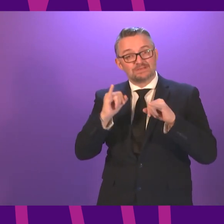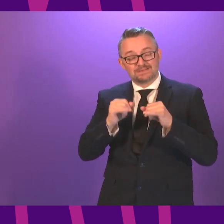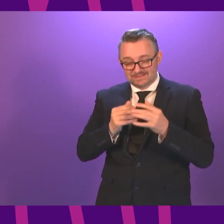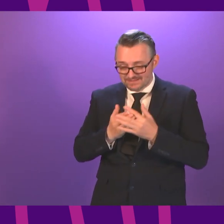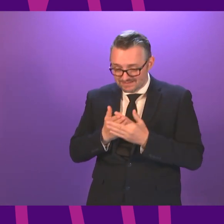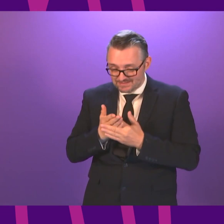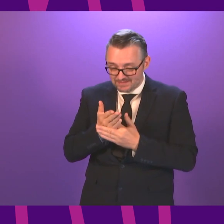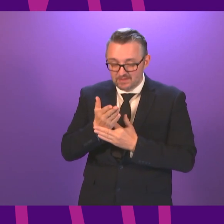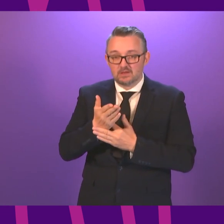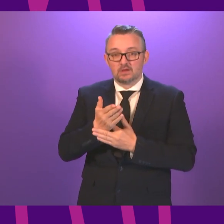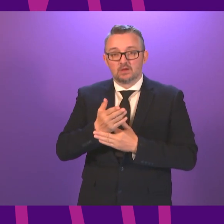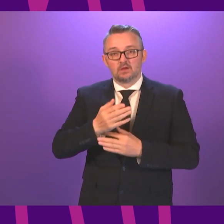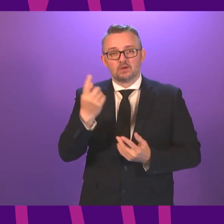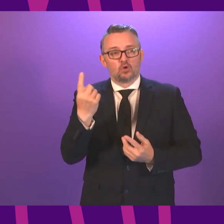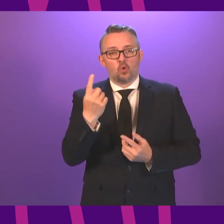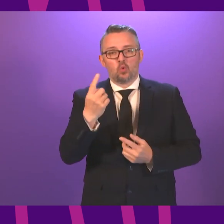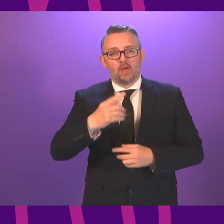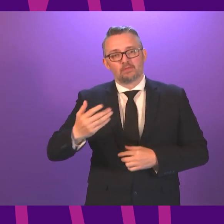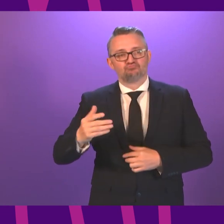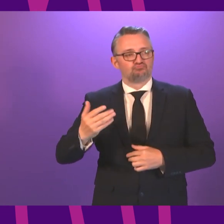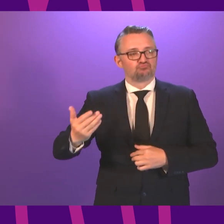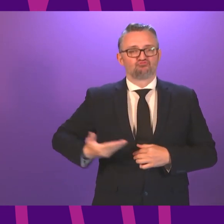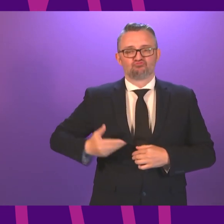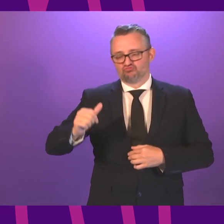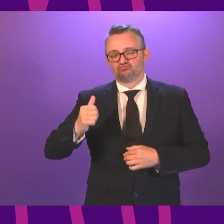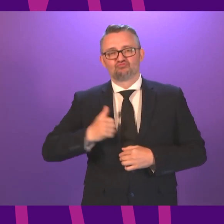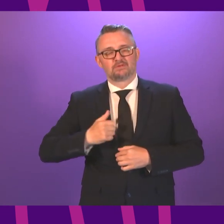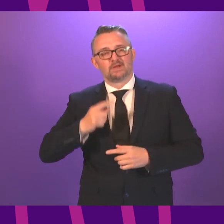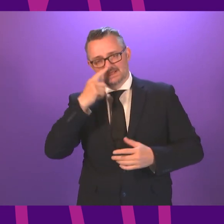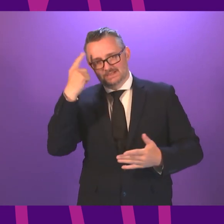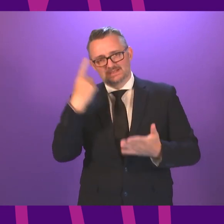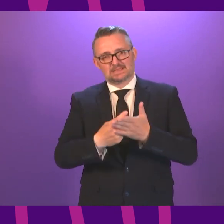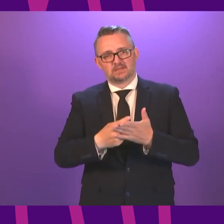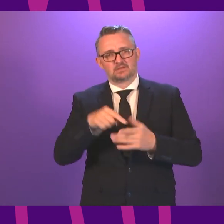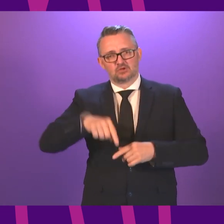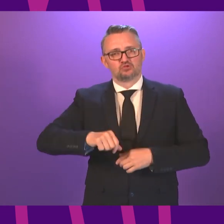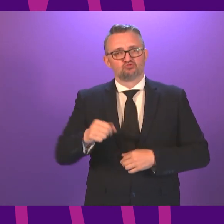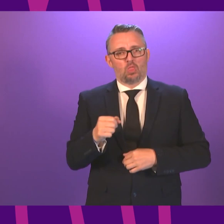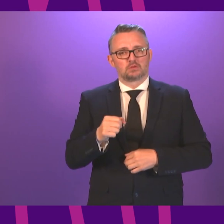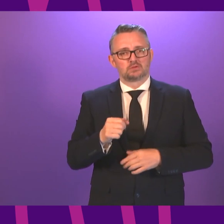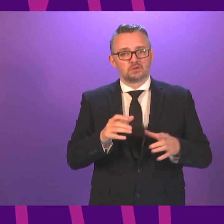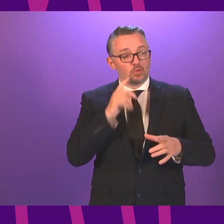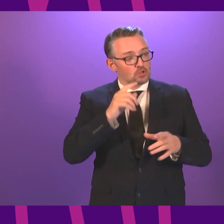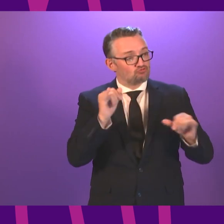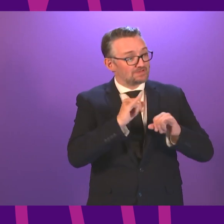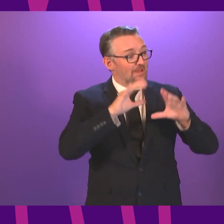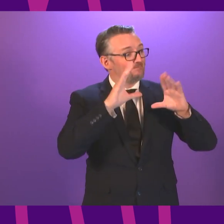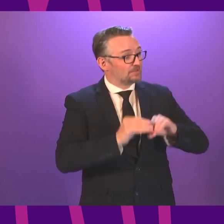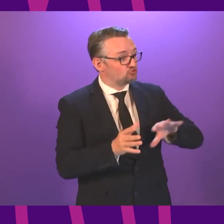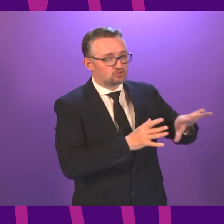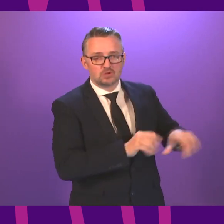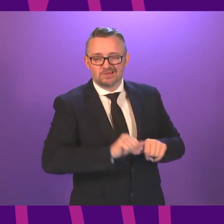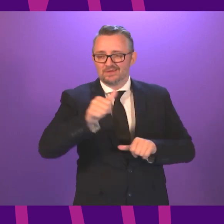that must be addressed. Who has the right to decide the kind of country Scotland becomes after the crisis is over?